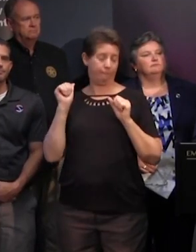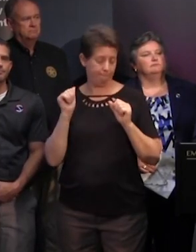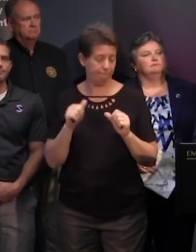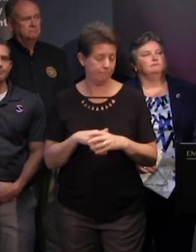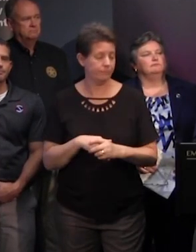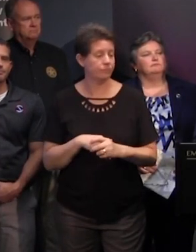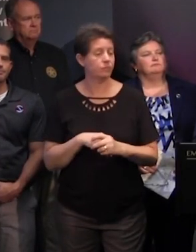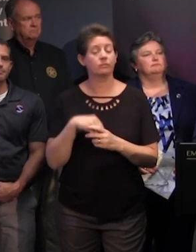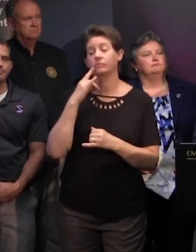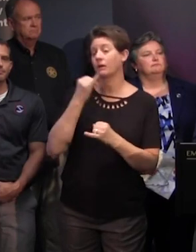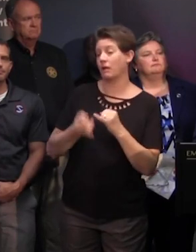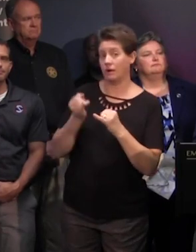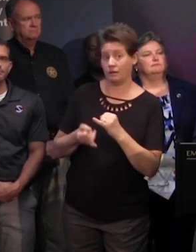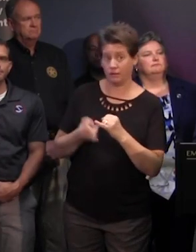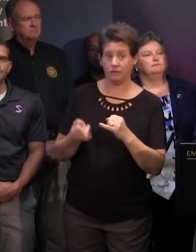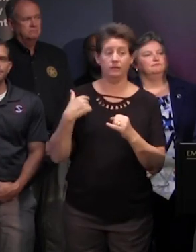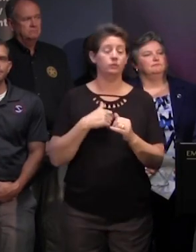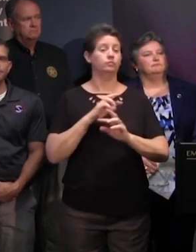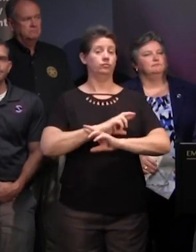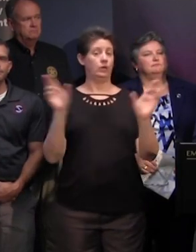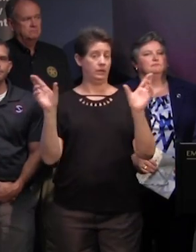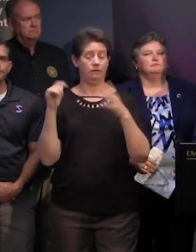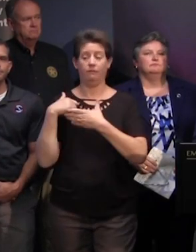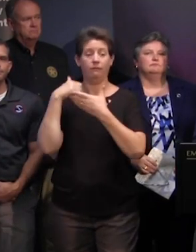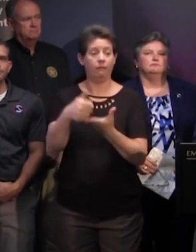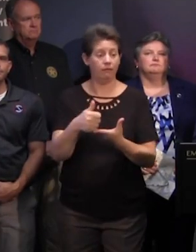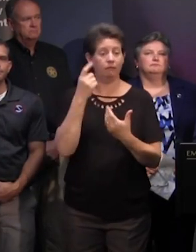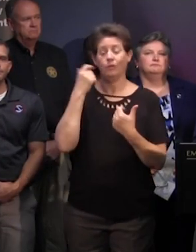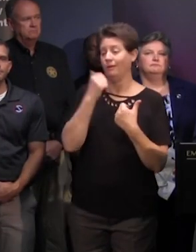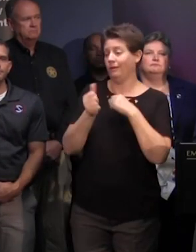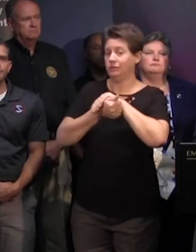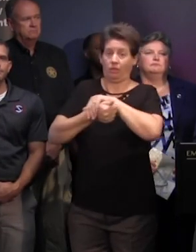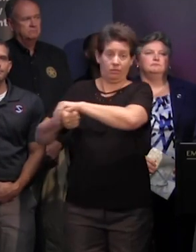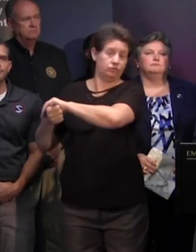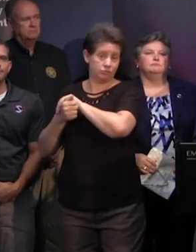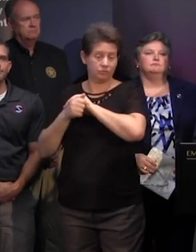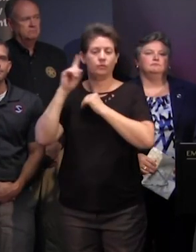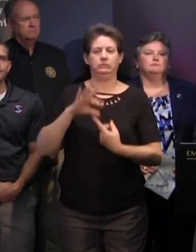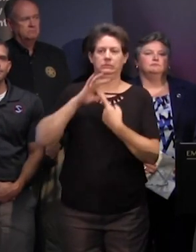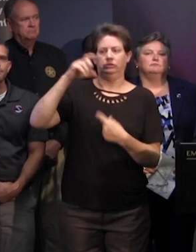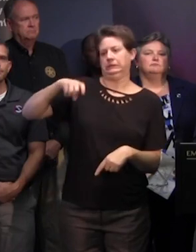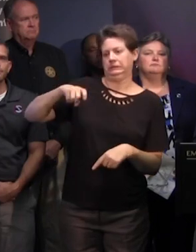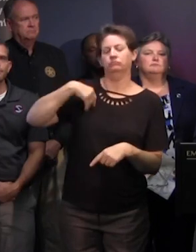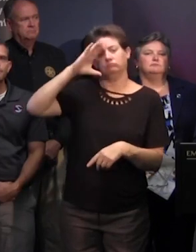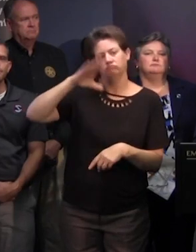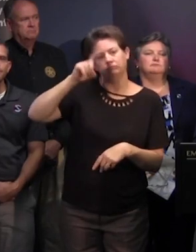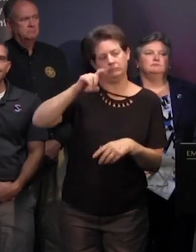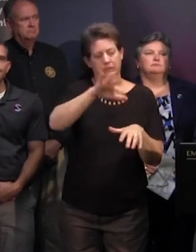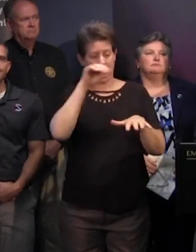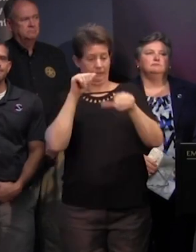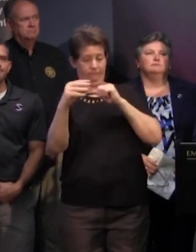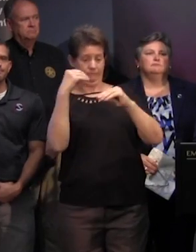and then finally we're ready to help man special need medical shelters as those are needed for evacuees as they